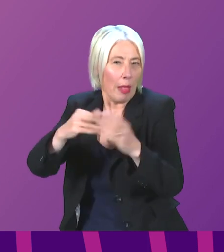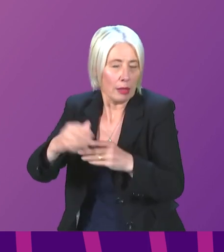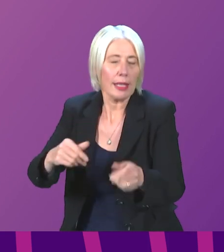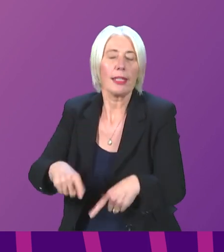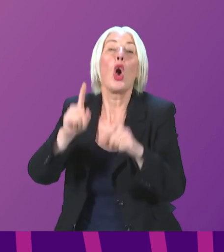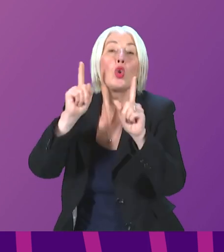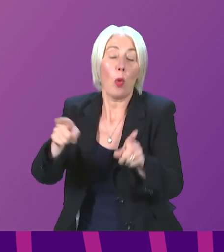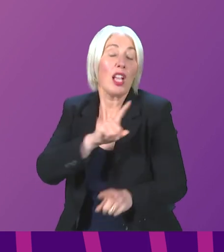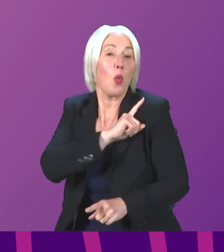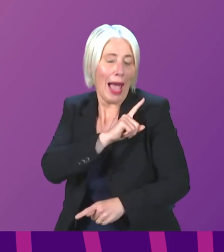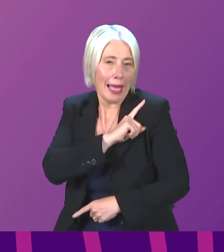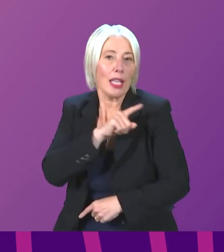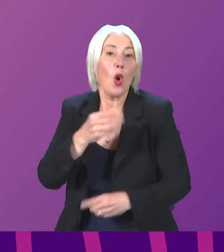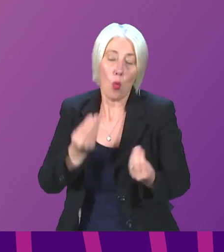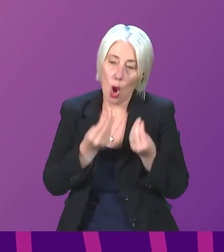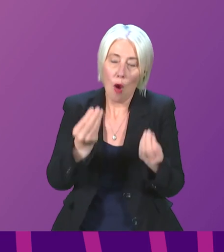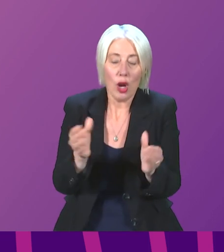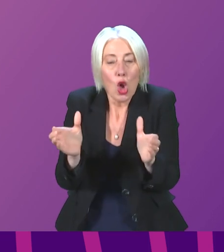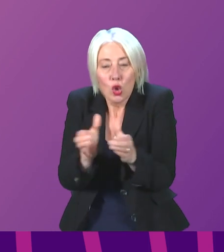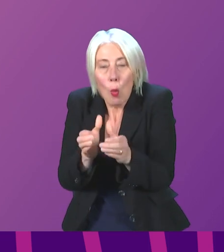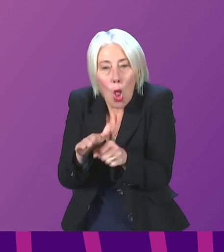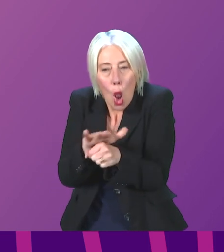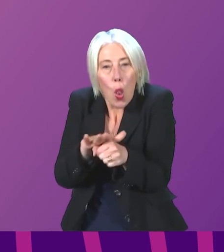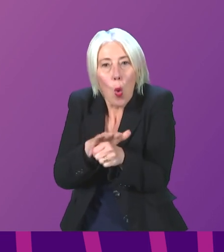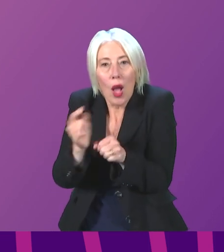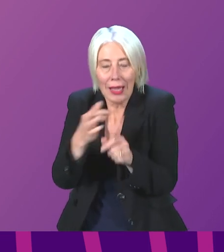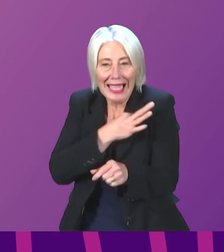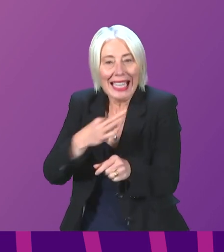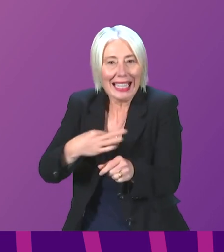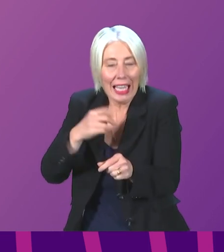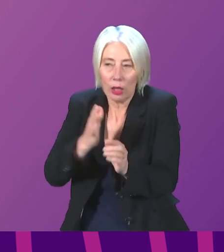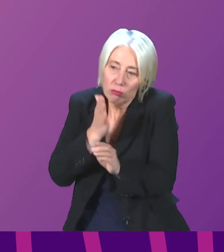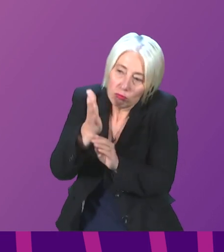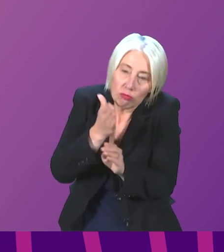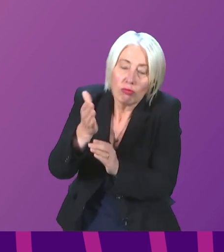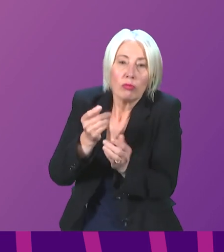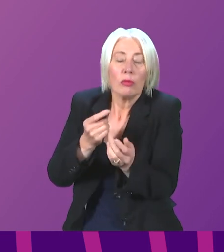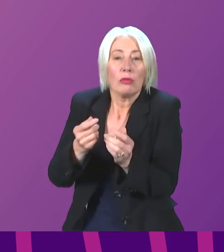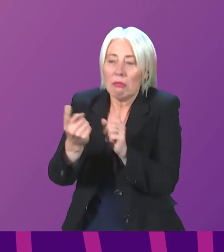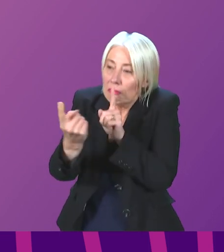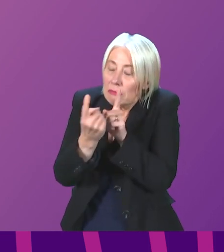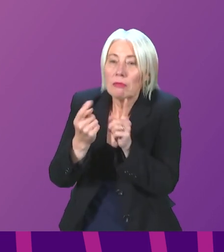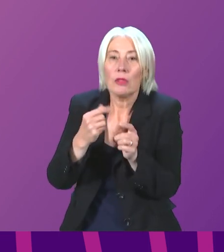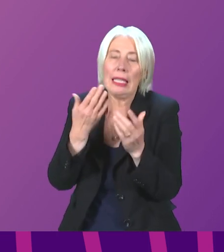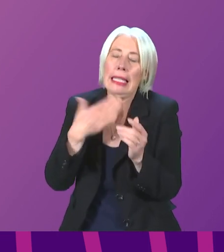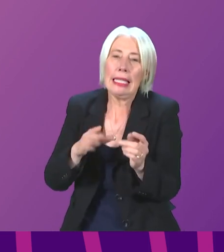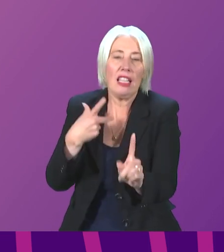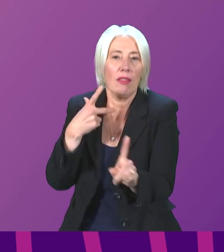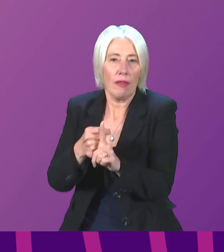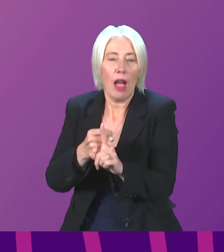reasons, we are instead offering smaller local clinics to facilitate access to those who need it most, with over